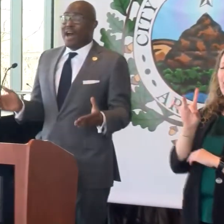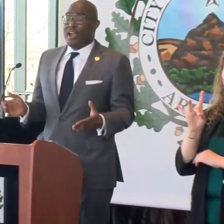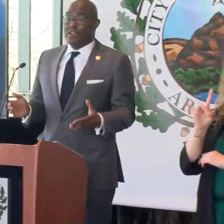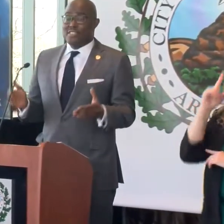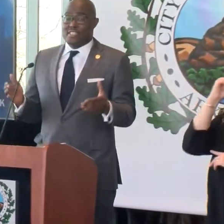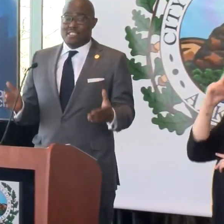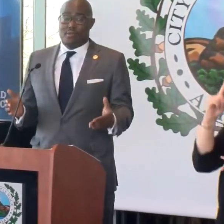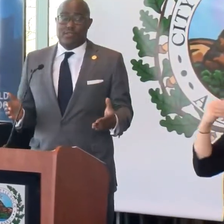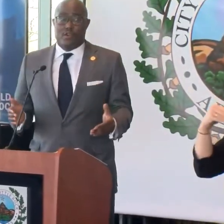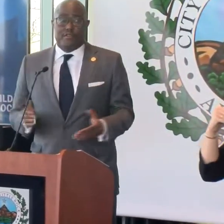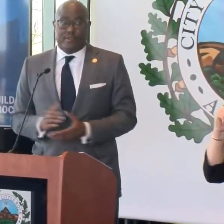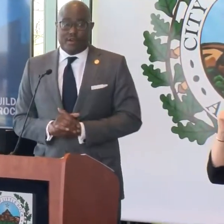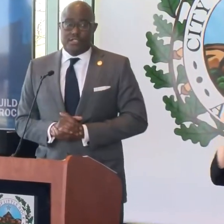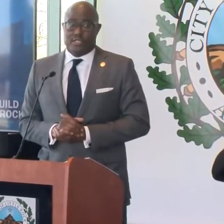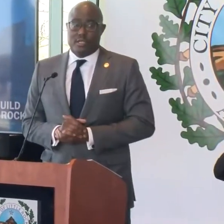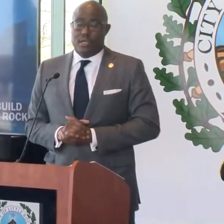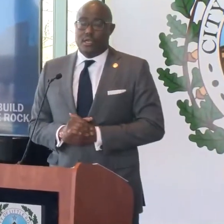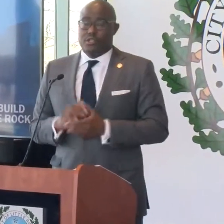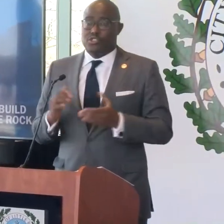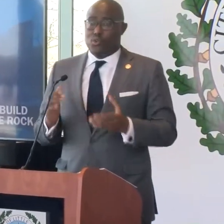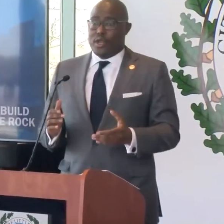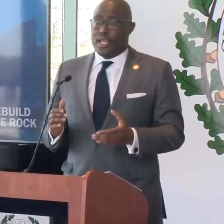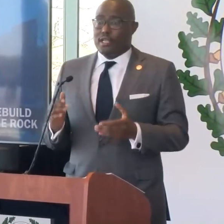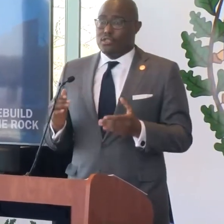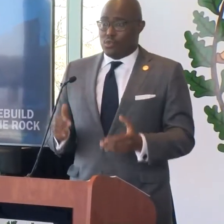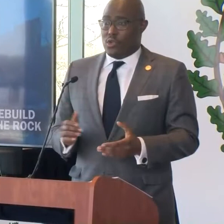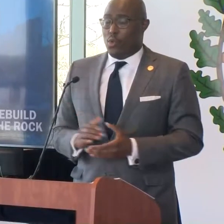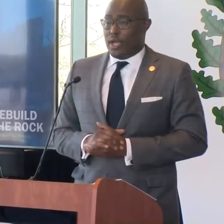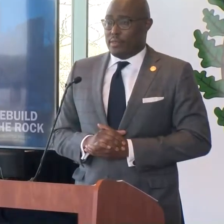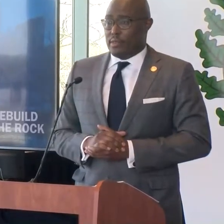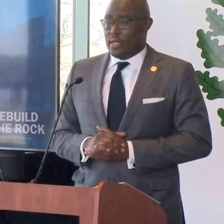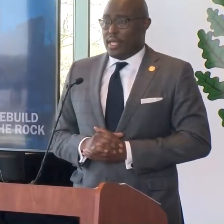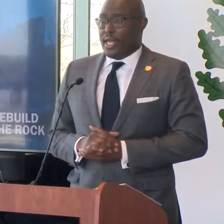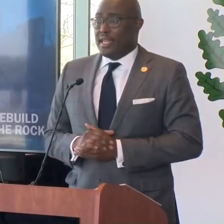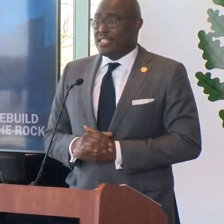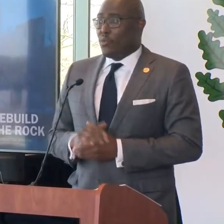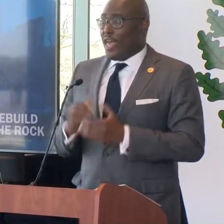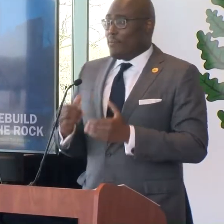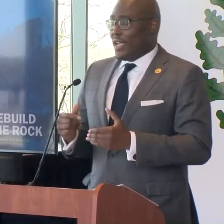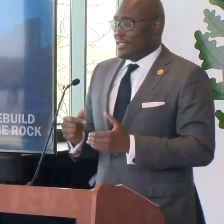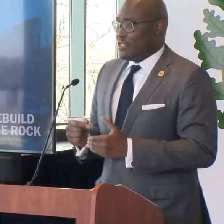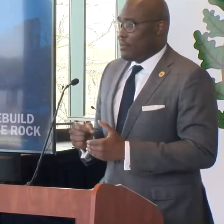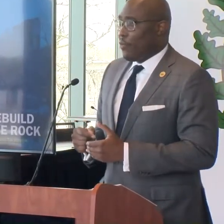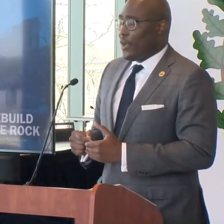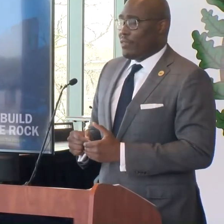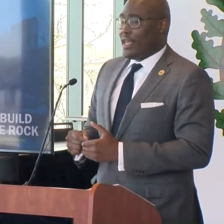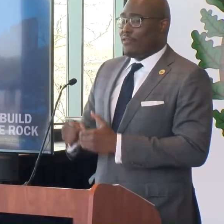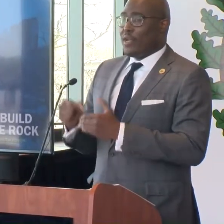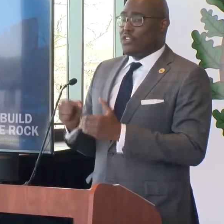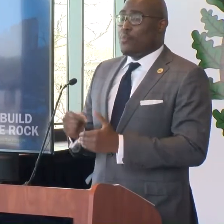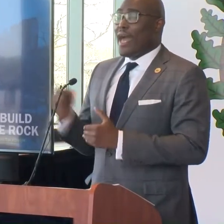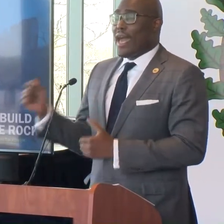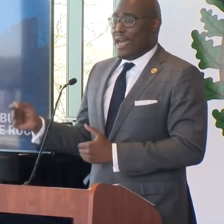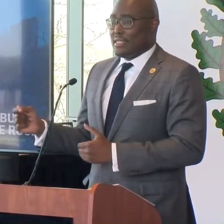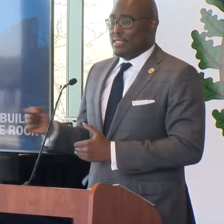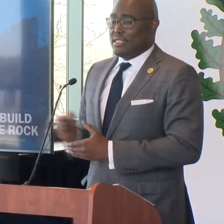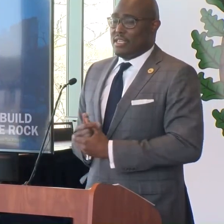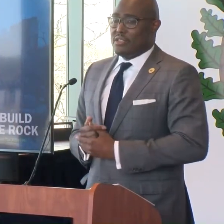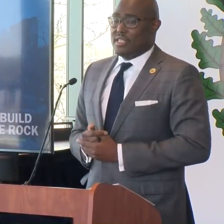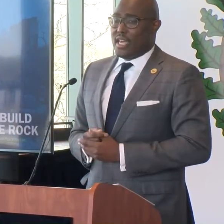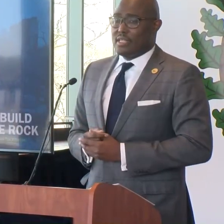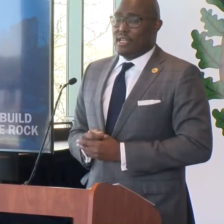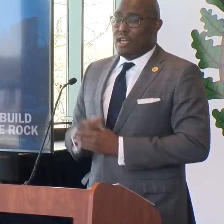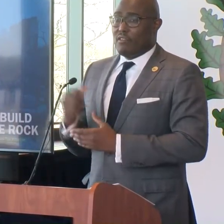expires December 31st, 2021. And so that makes it to a point that if we do pass